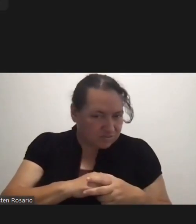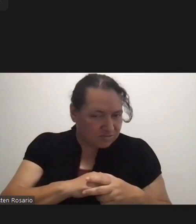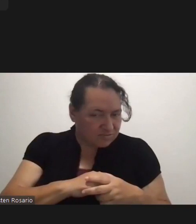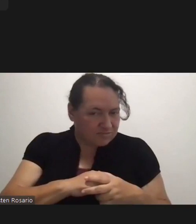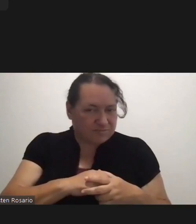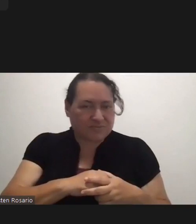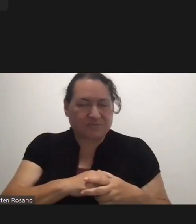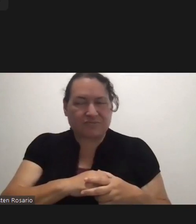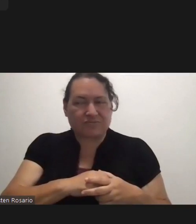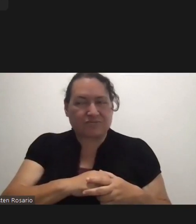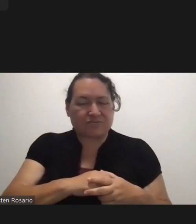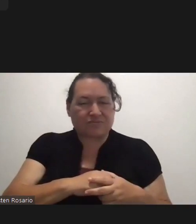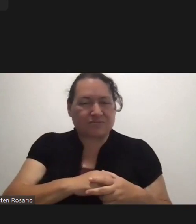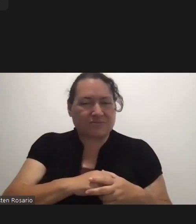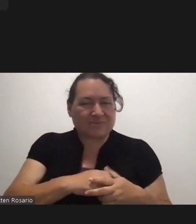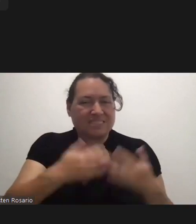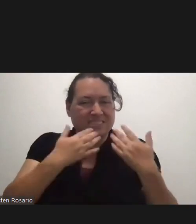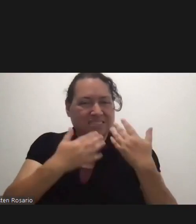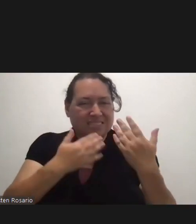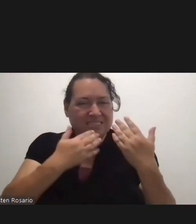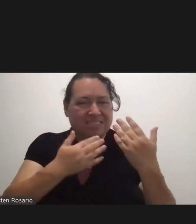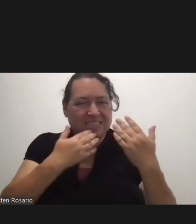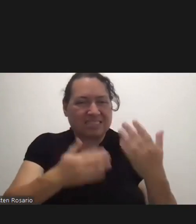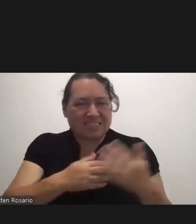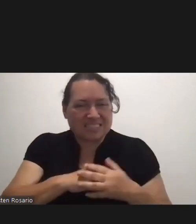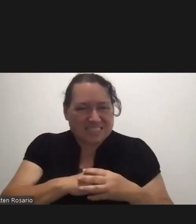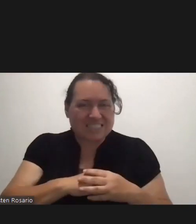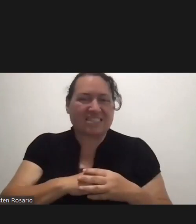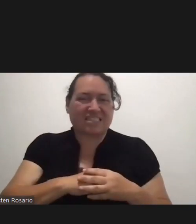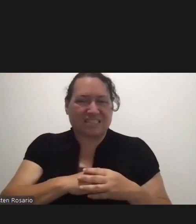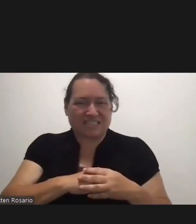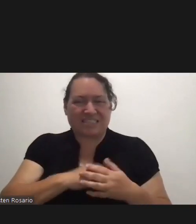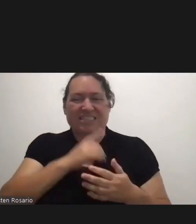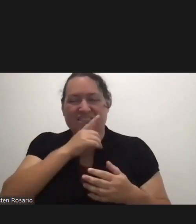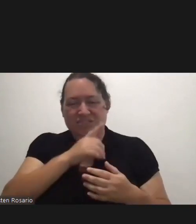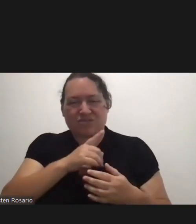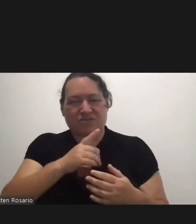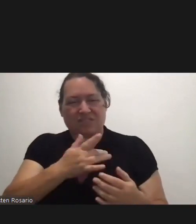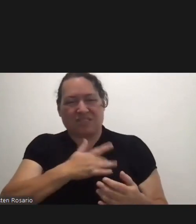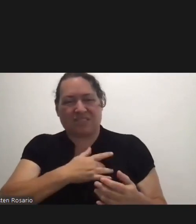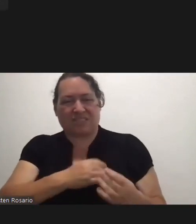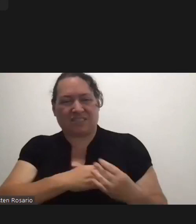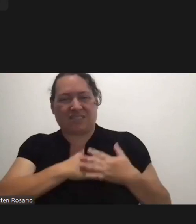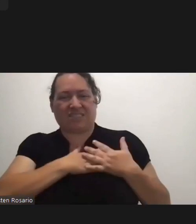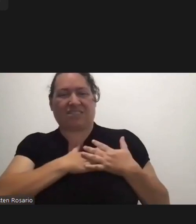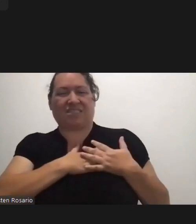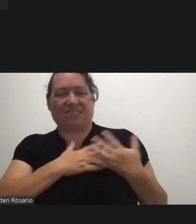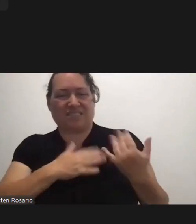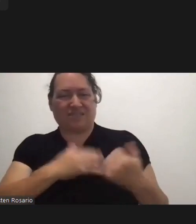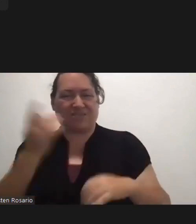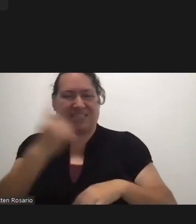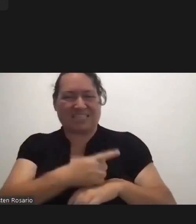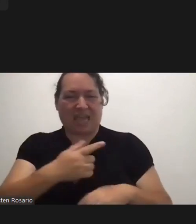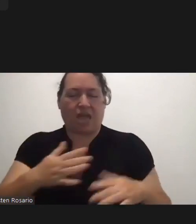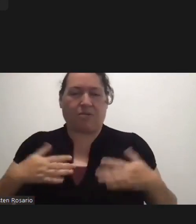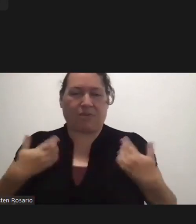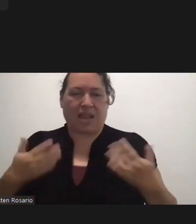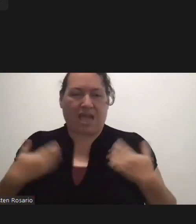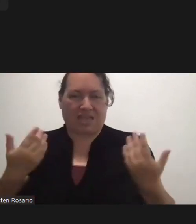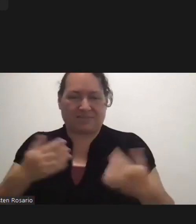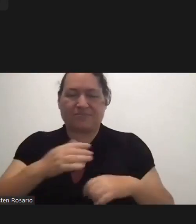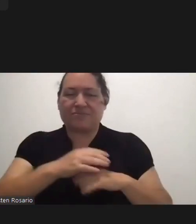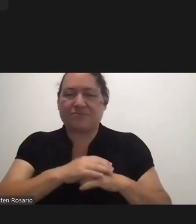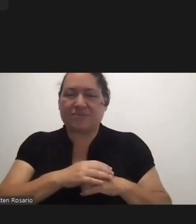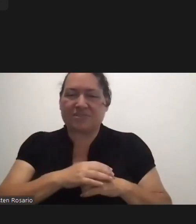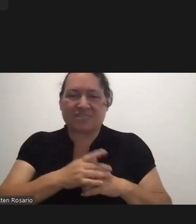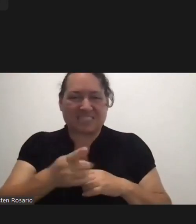Ma'am, I wanted to ask. you so much. That has just made my day. Ah, see? I'm glad. You